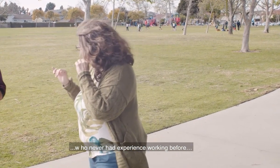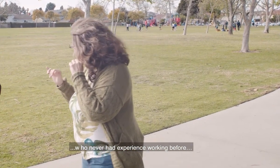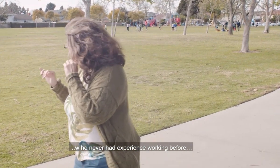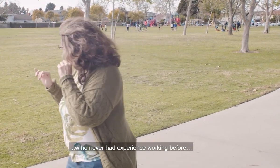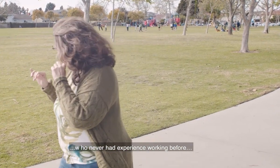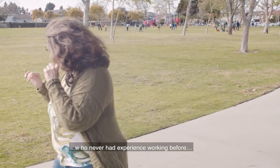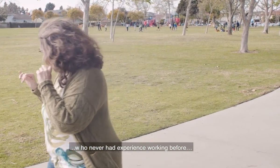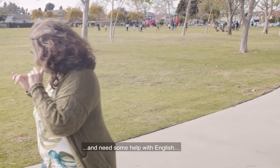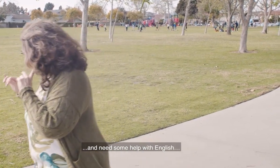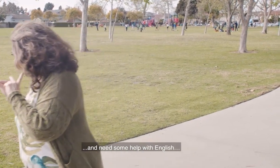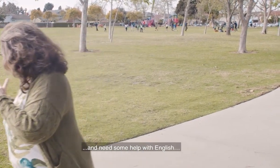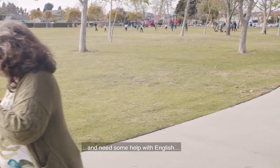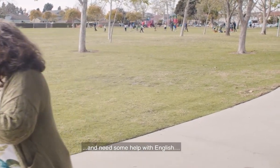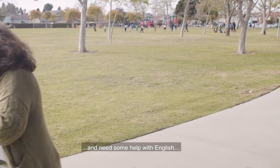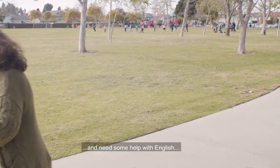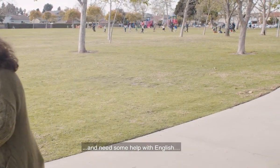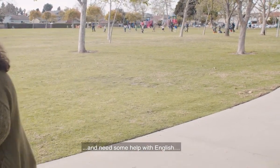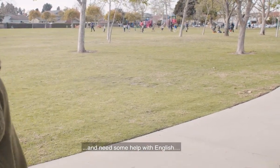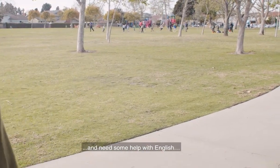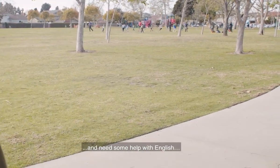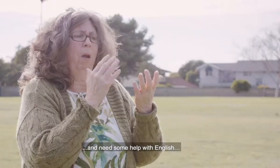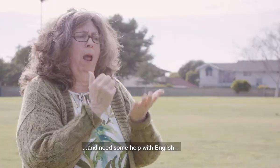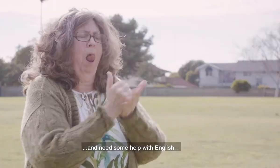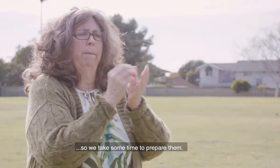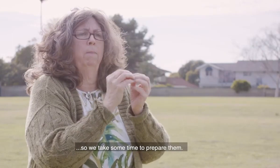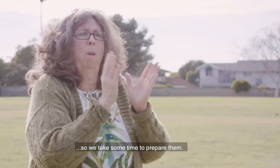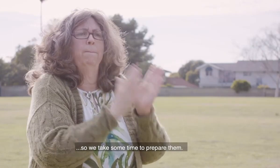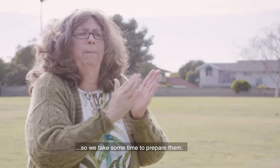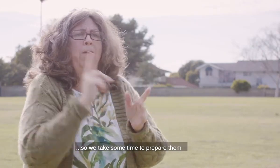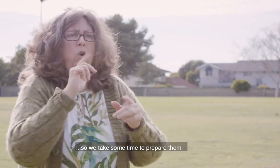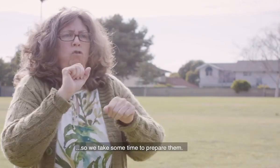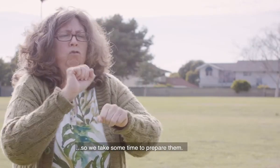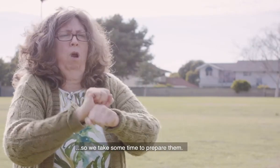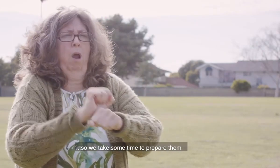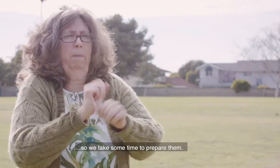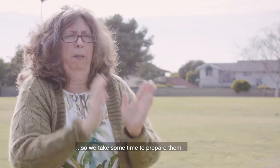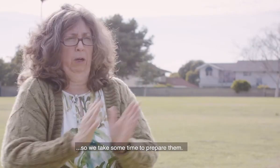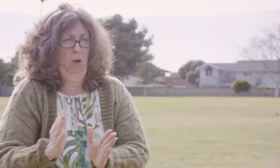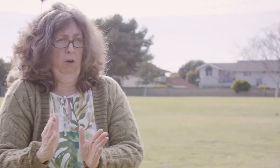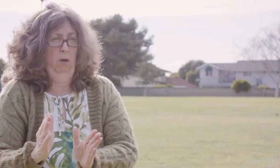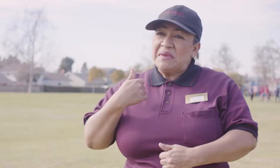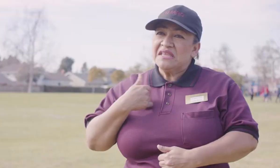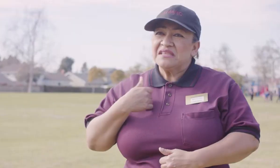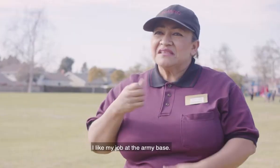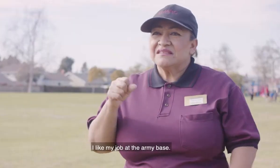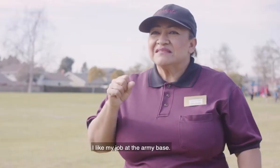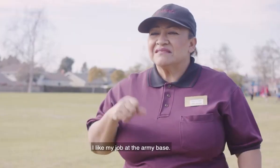before and need some help with English, so we take some time and prepare them. I like my